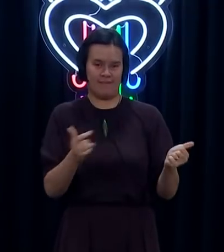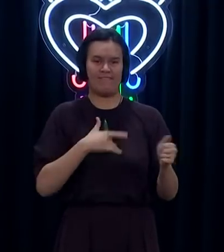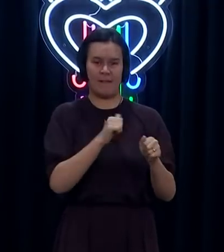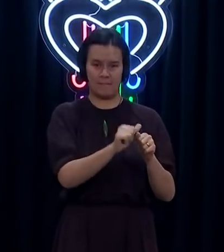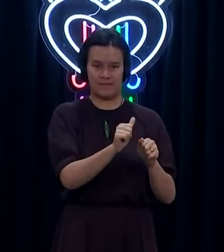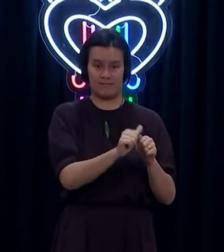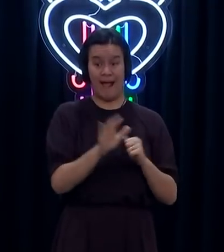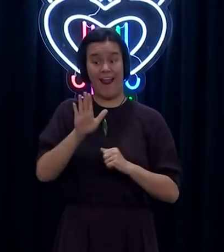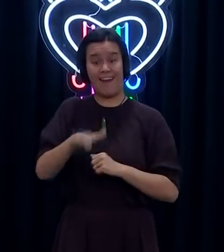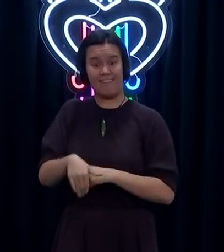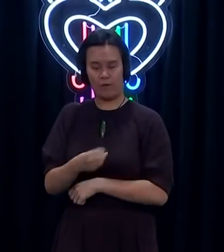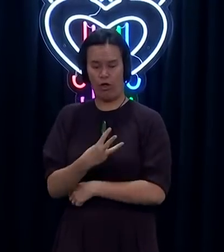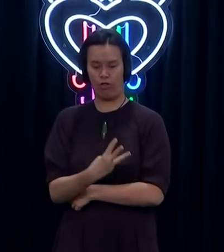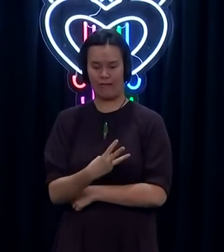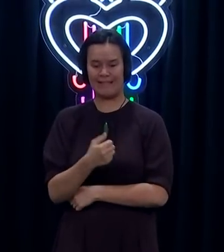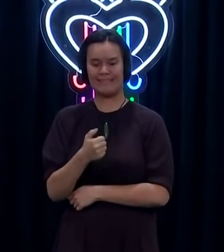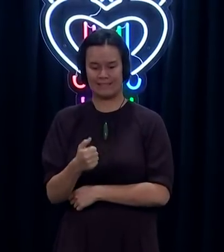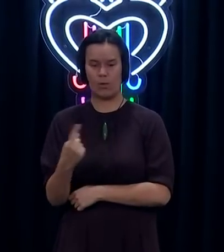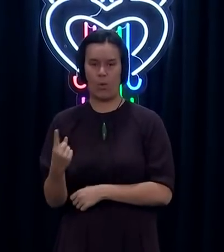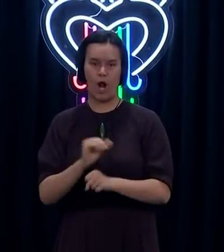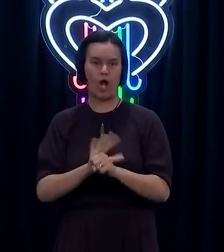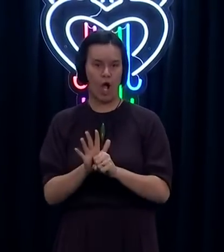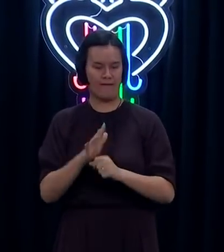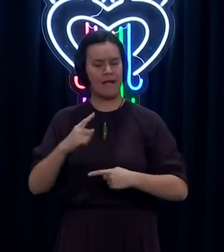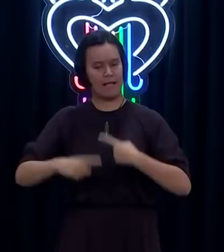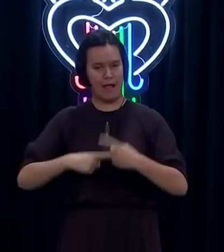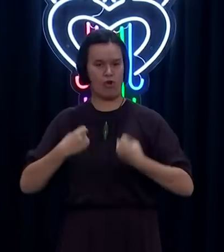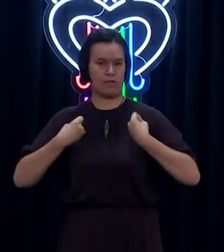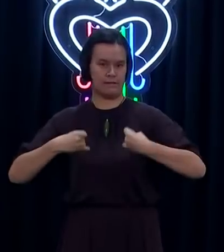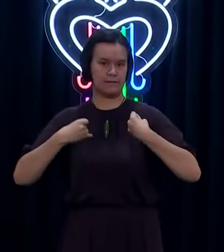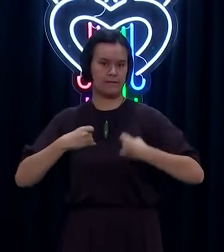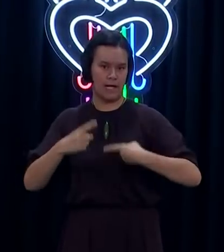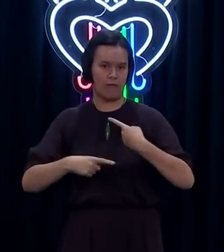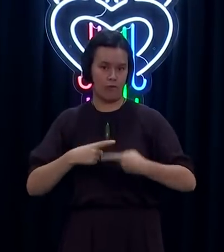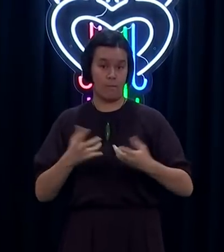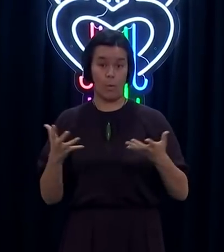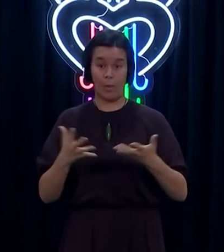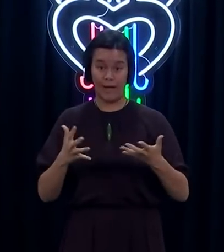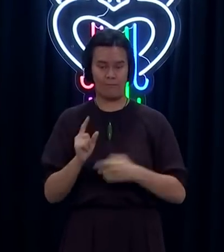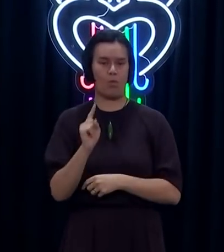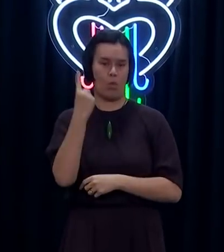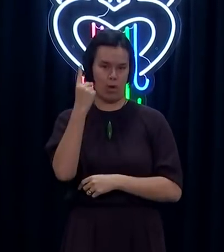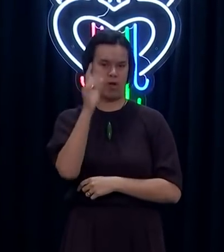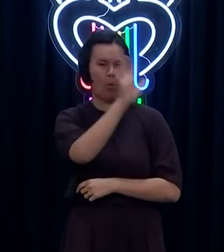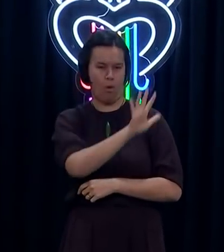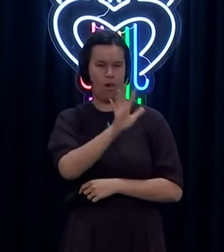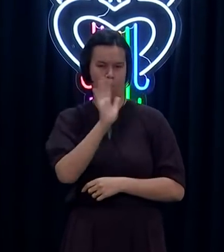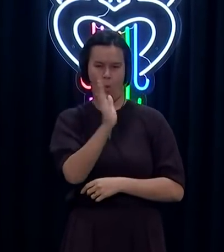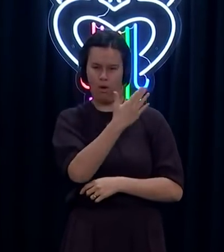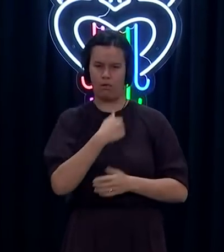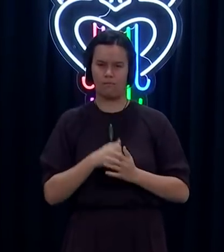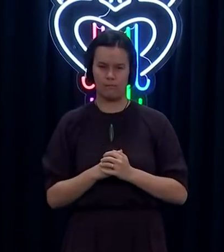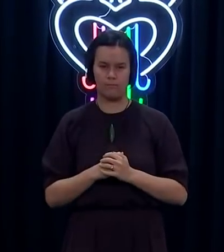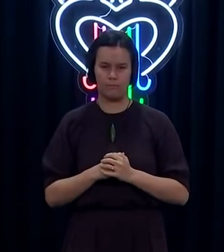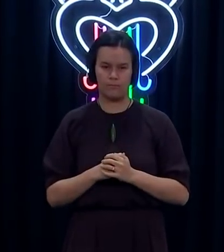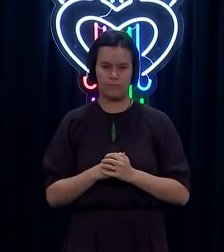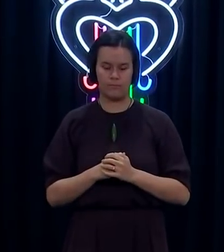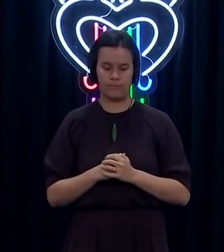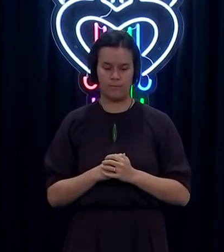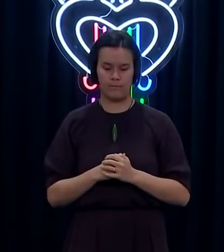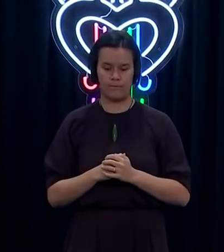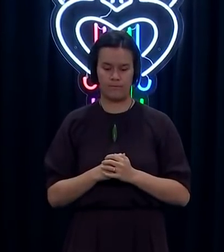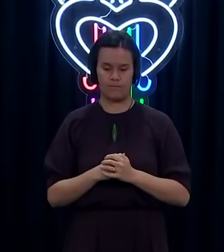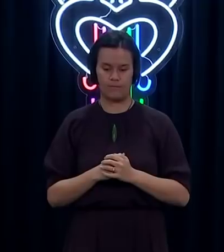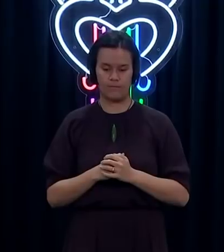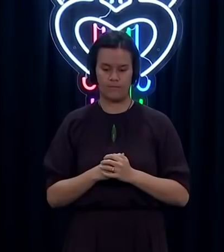now 361 active cases, all in Auckland. There are no new cases of COVID